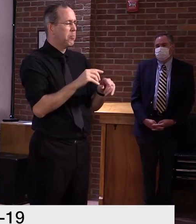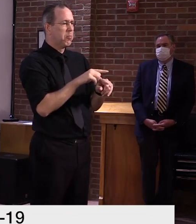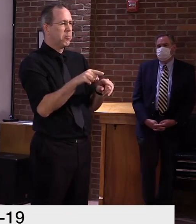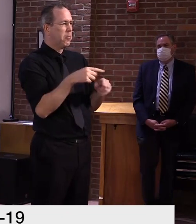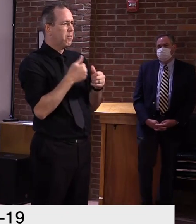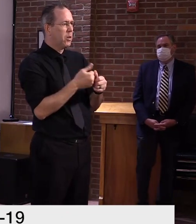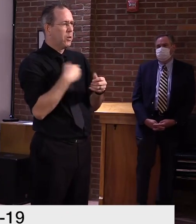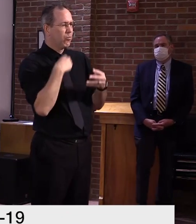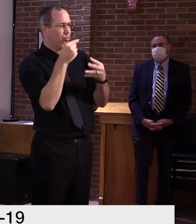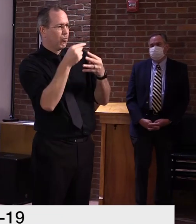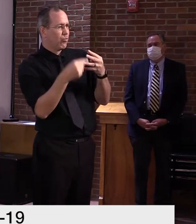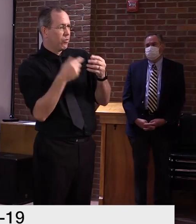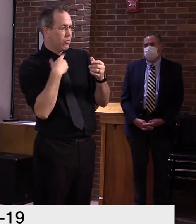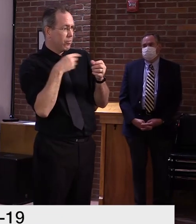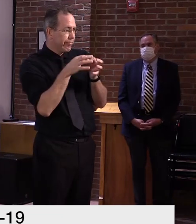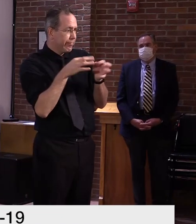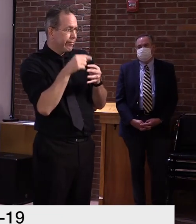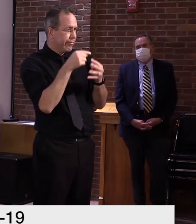Okay, great.